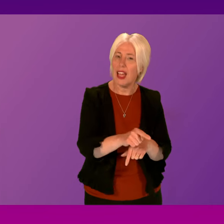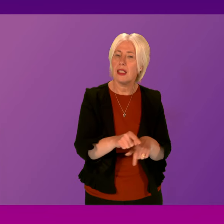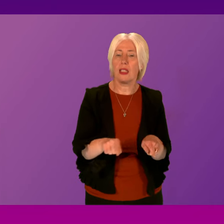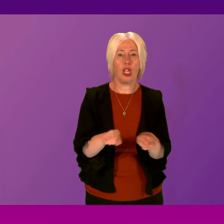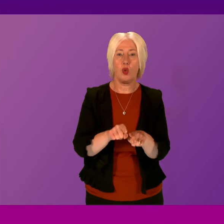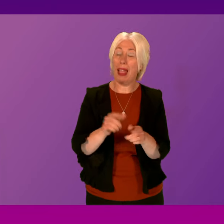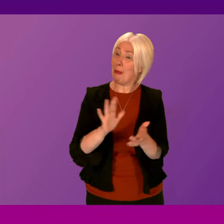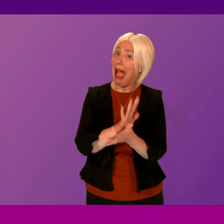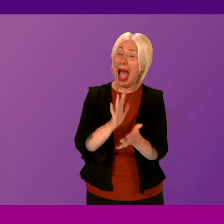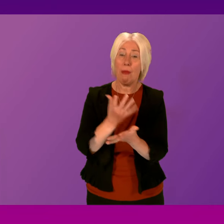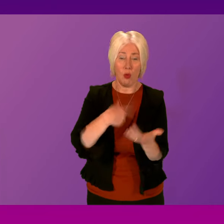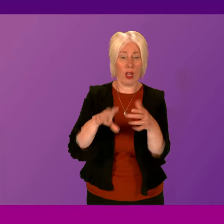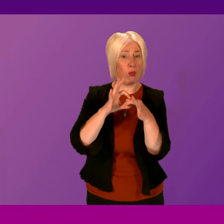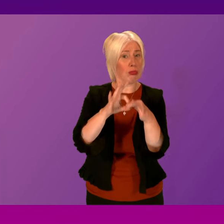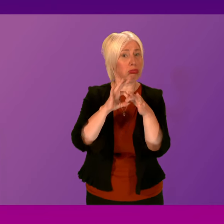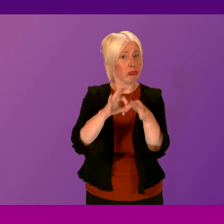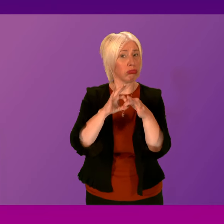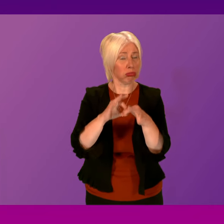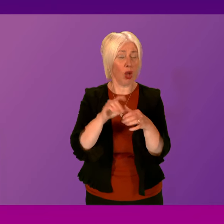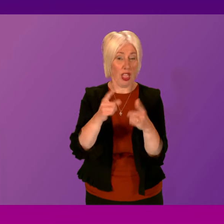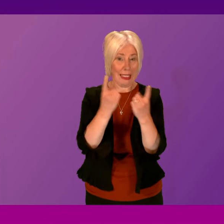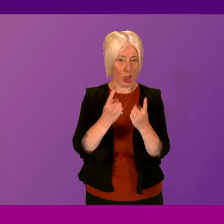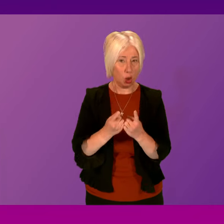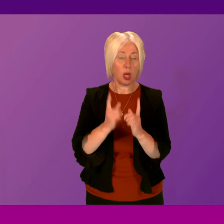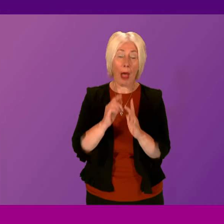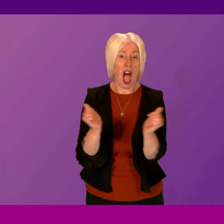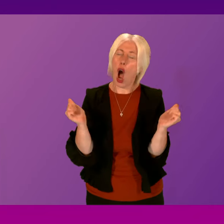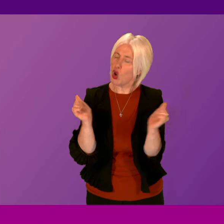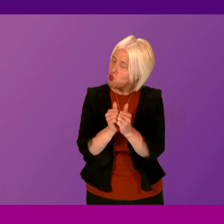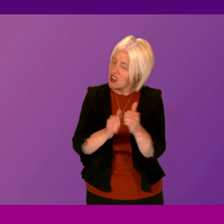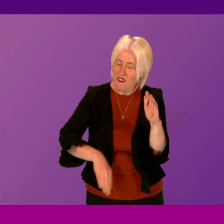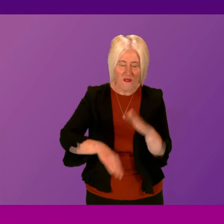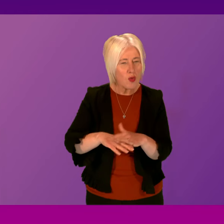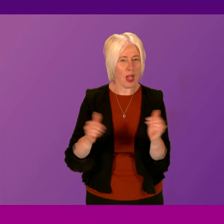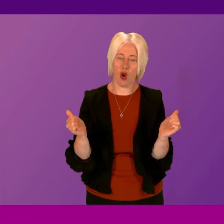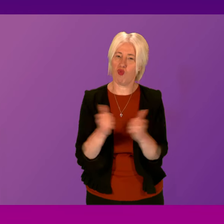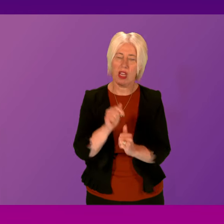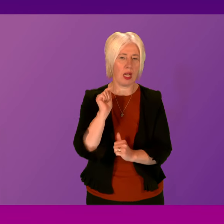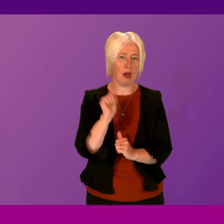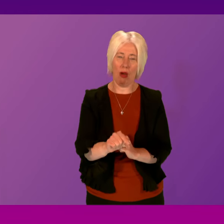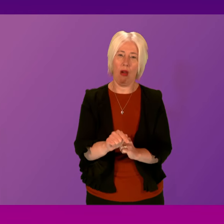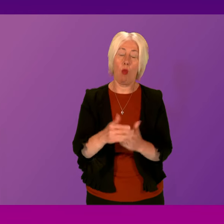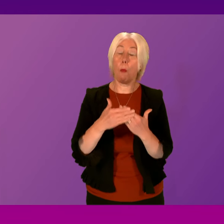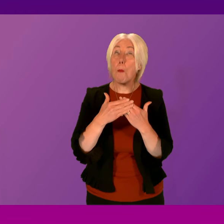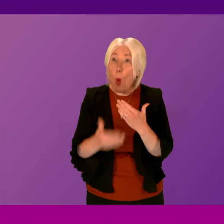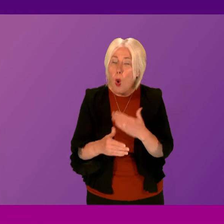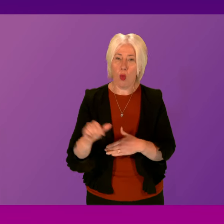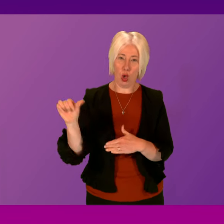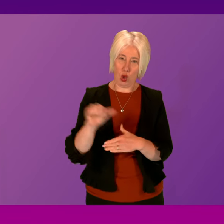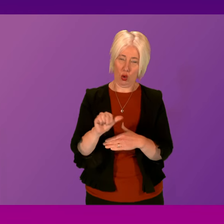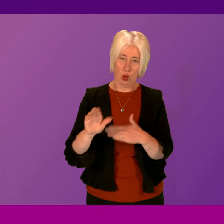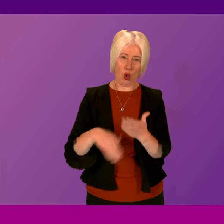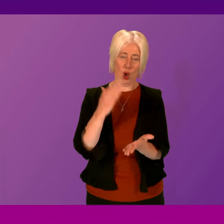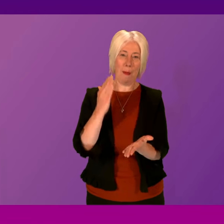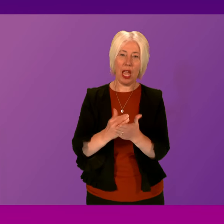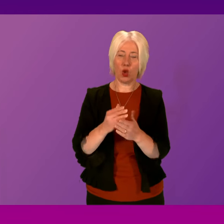happy to ensure that we work closely with Polly McNeil on these issues but I agree with her wholeheartedly that we should do more to ensure